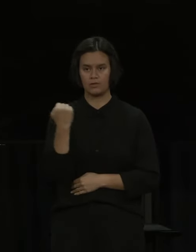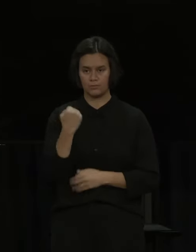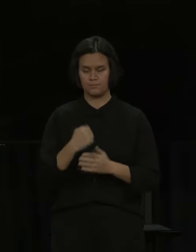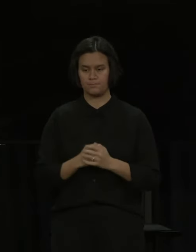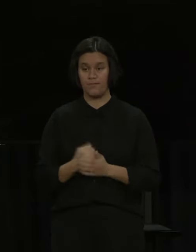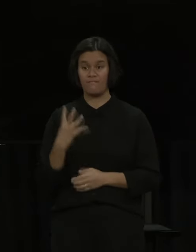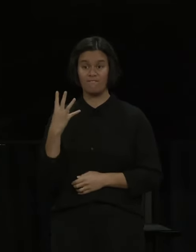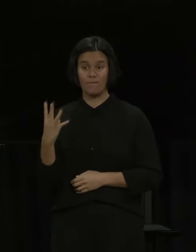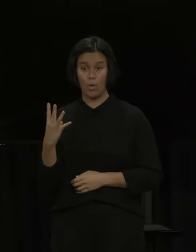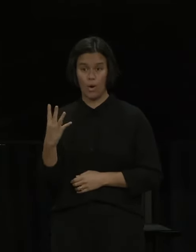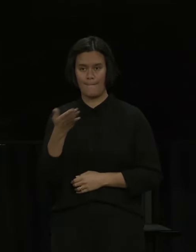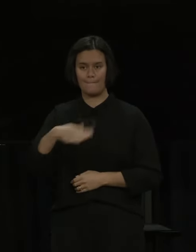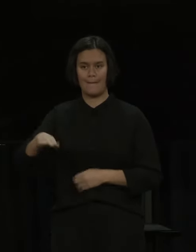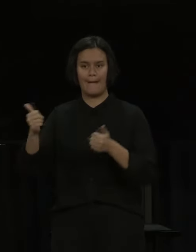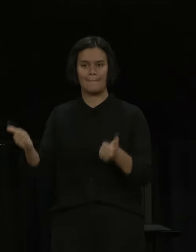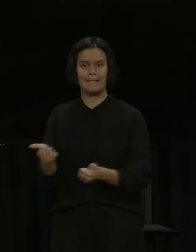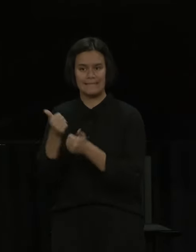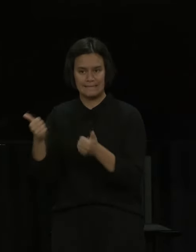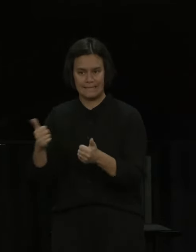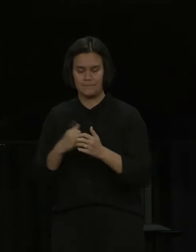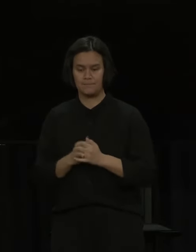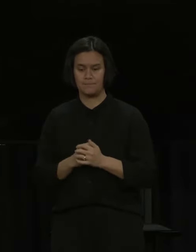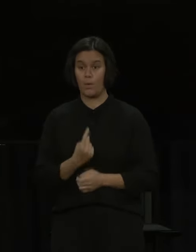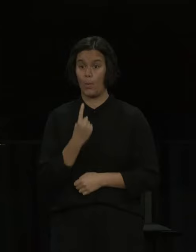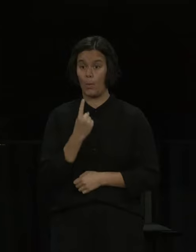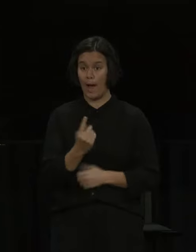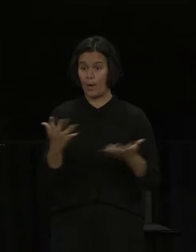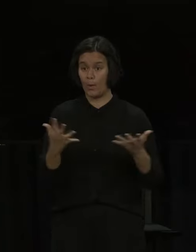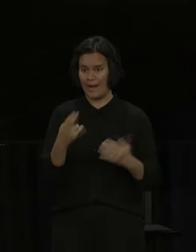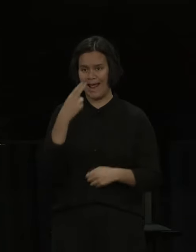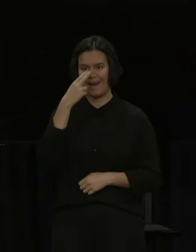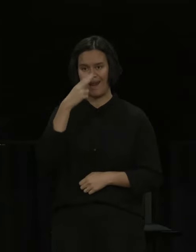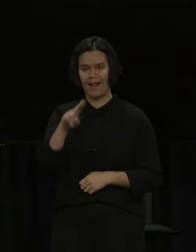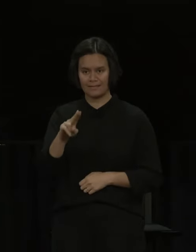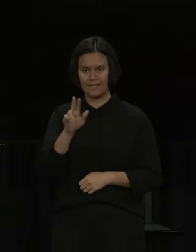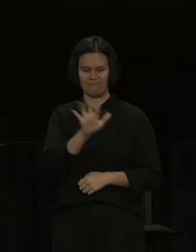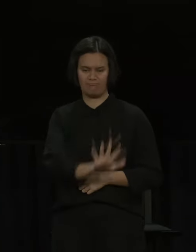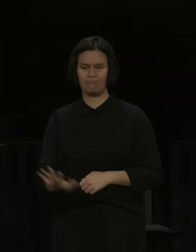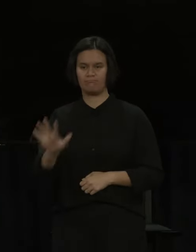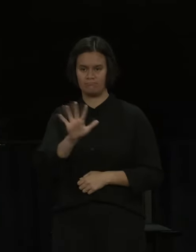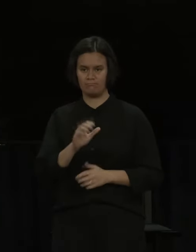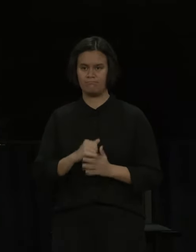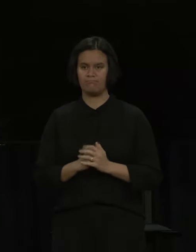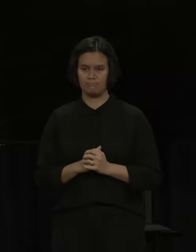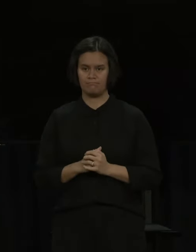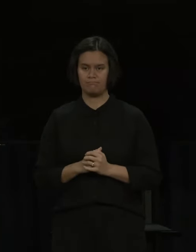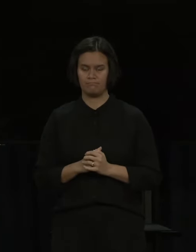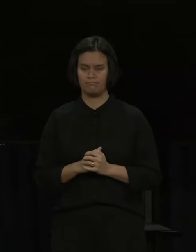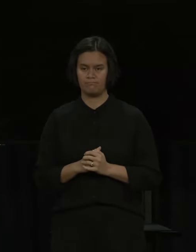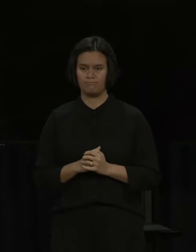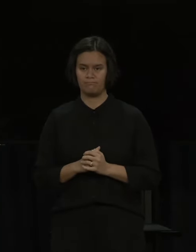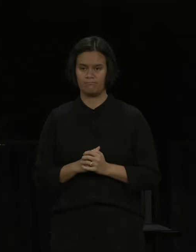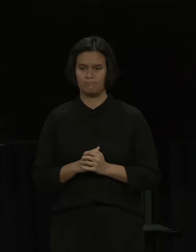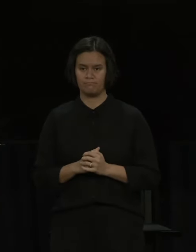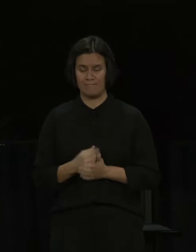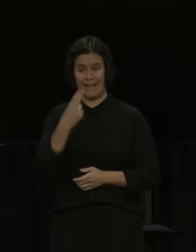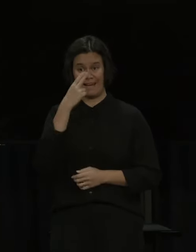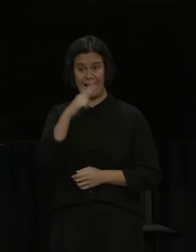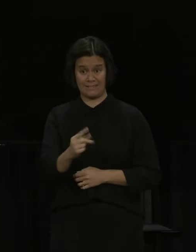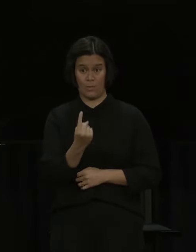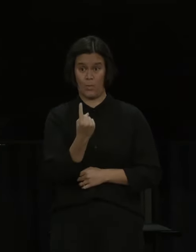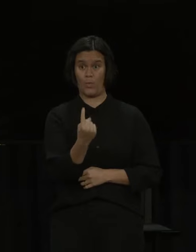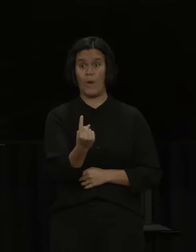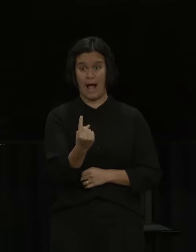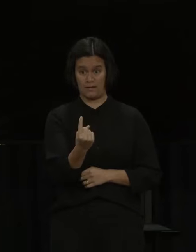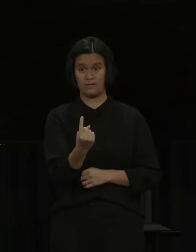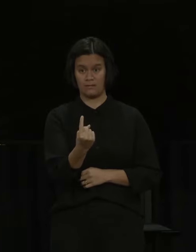Four in Bay of Plenty and one new case in Nelson, Tasman region. The one new one in Nelson, Tasman